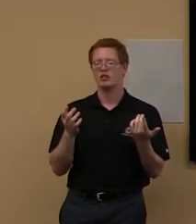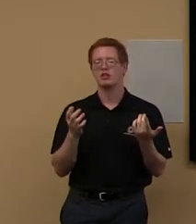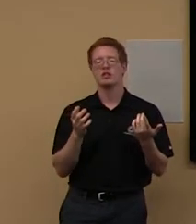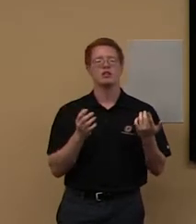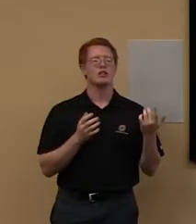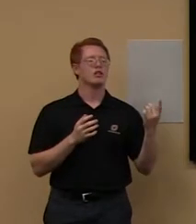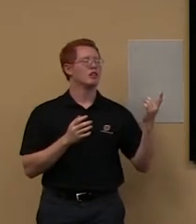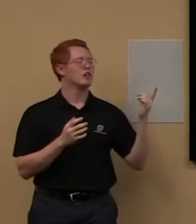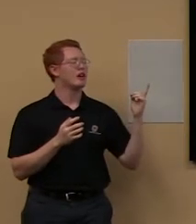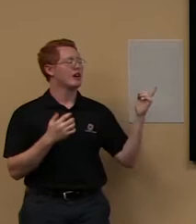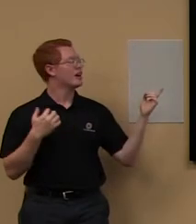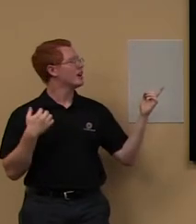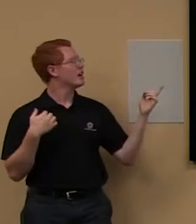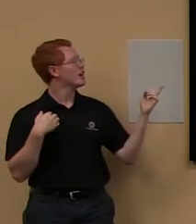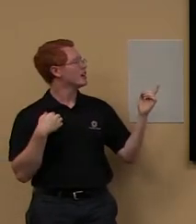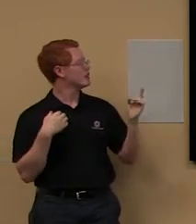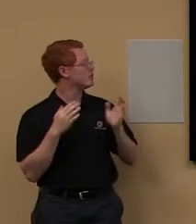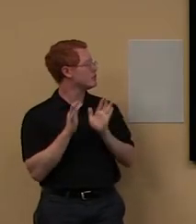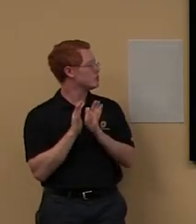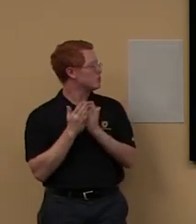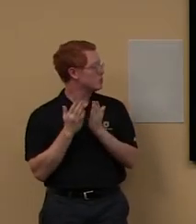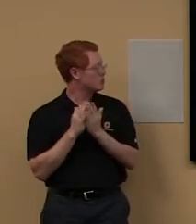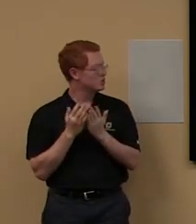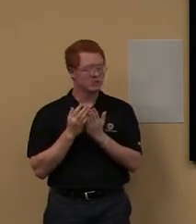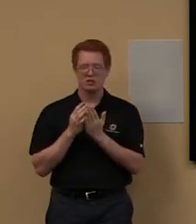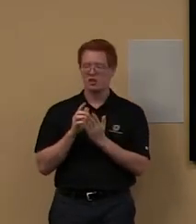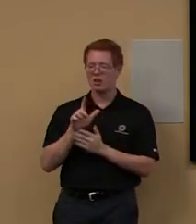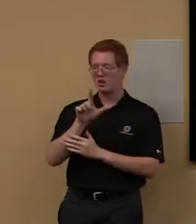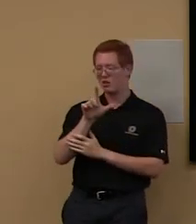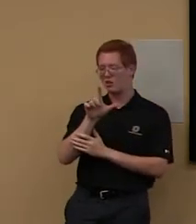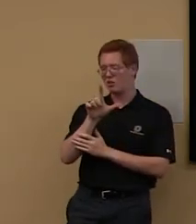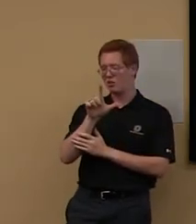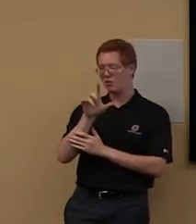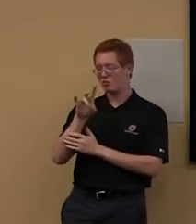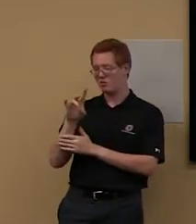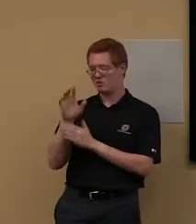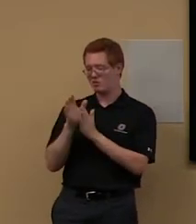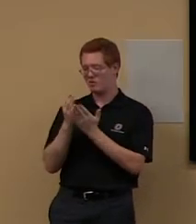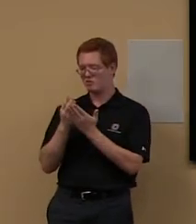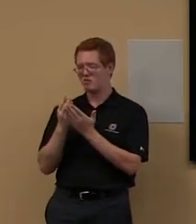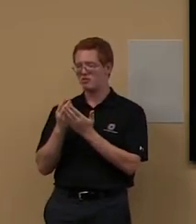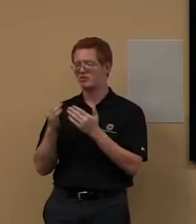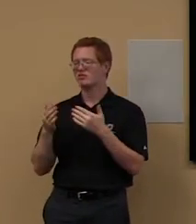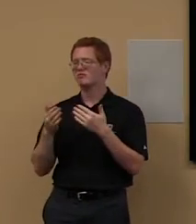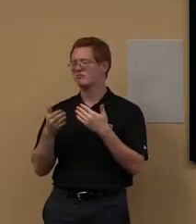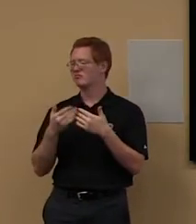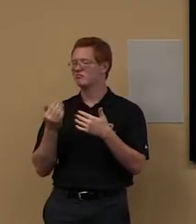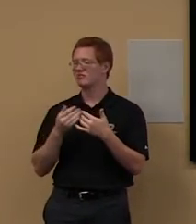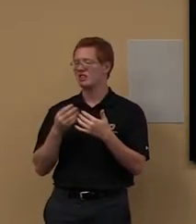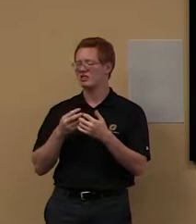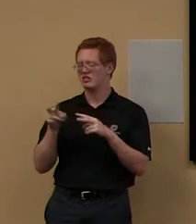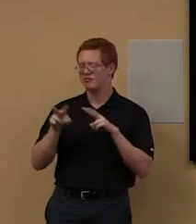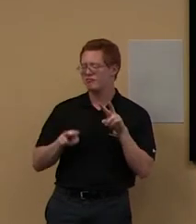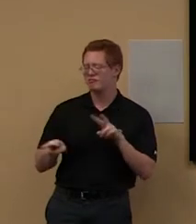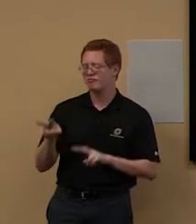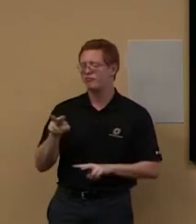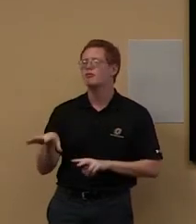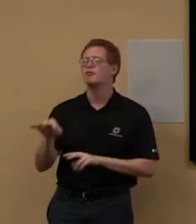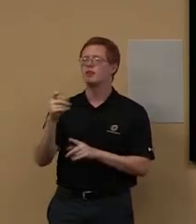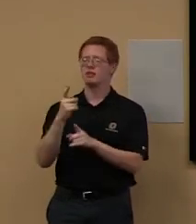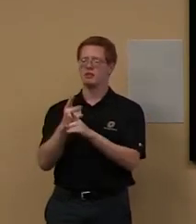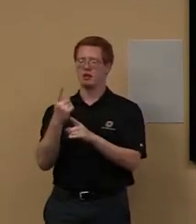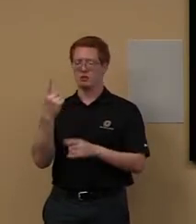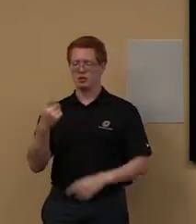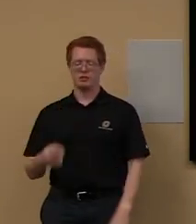these pretty easily, um, and see if any of those are, are what you're looking for. Um, one thing I love to do is to find a really great book.